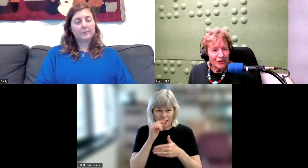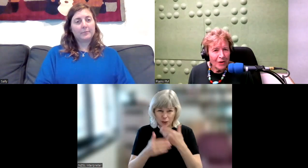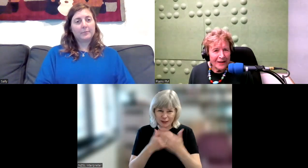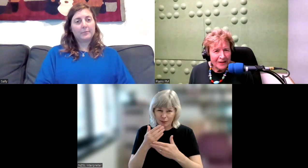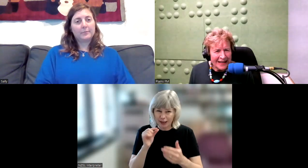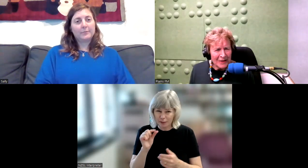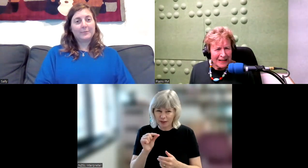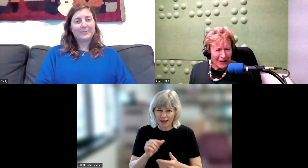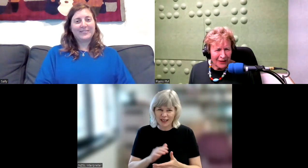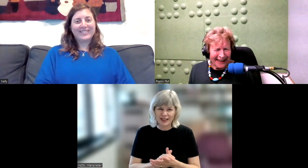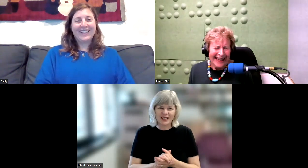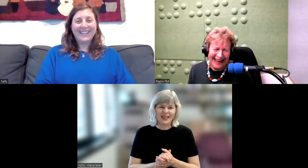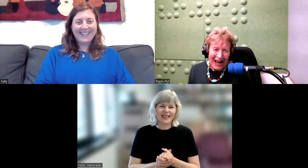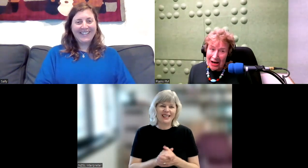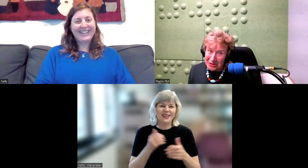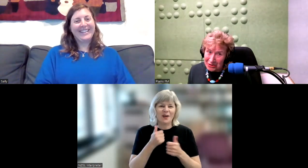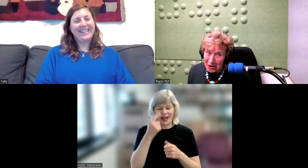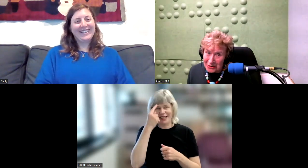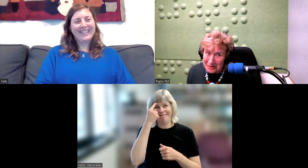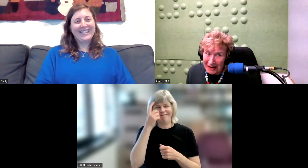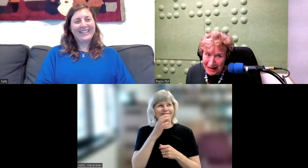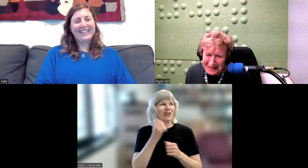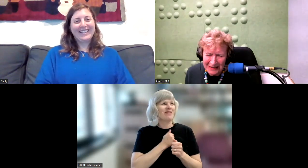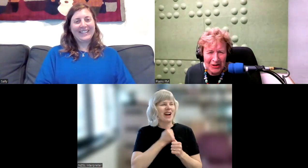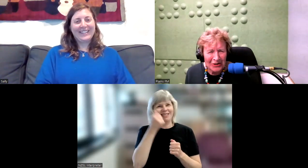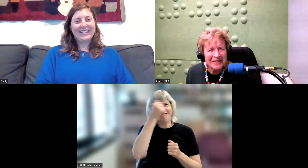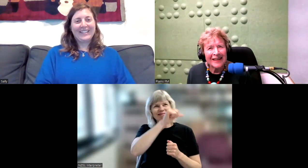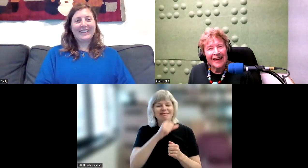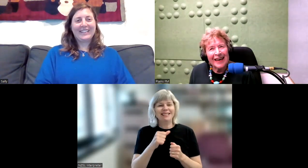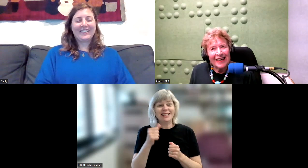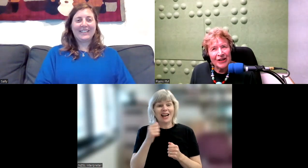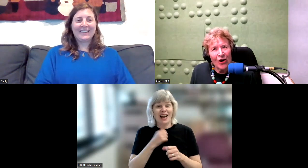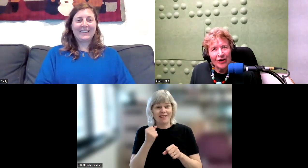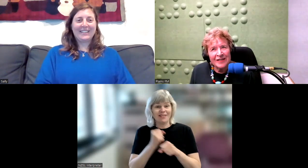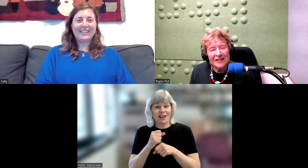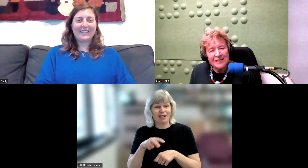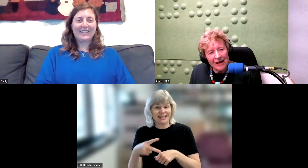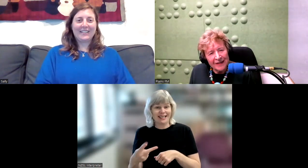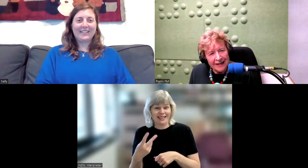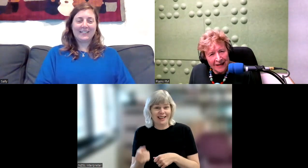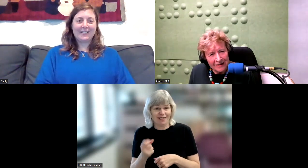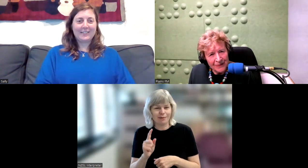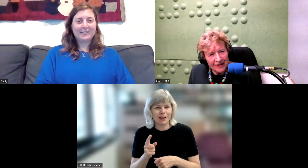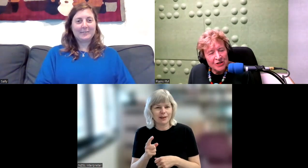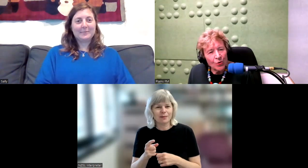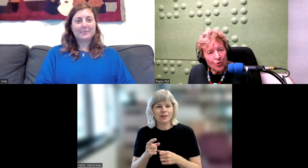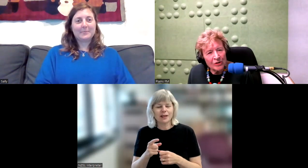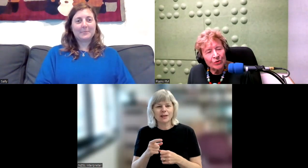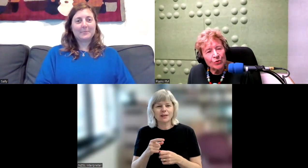you've got me on here. Let me think. I should know because my grandson's got it. Inside the ear, there's an organ called